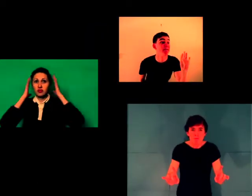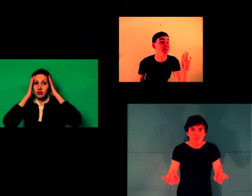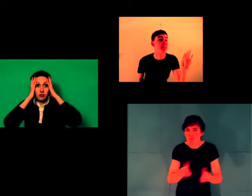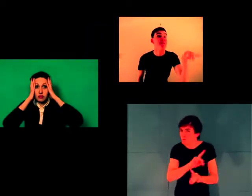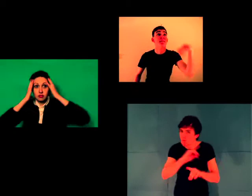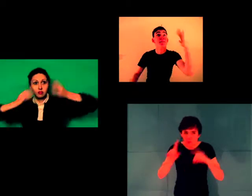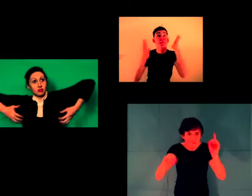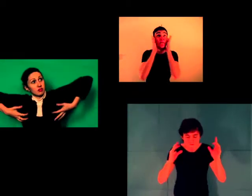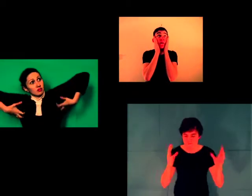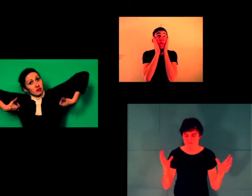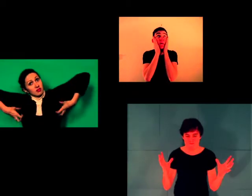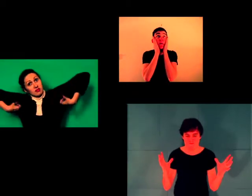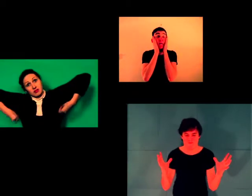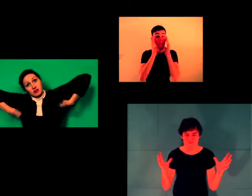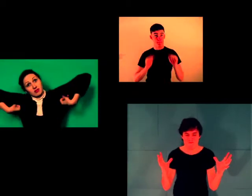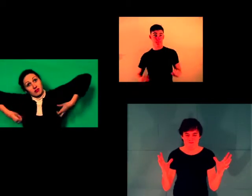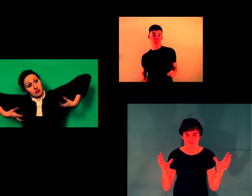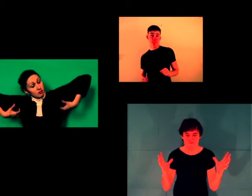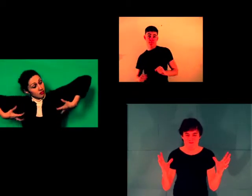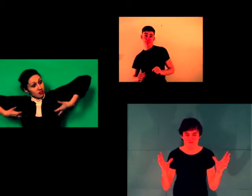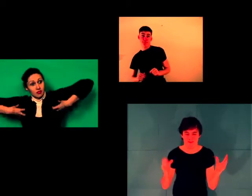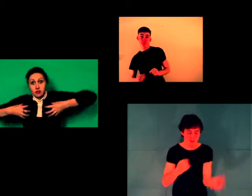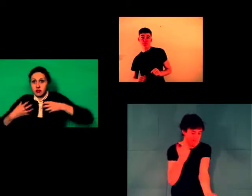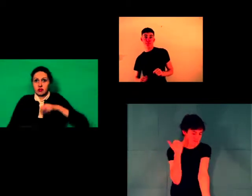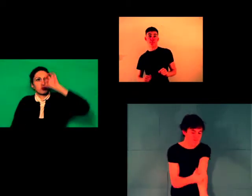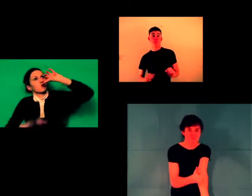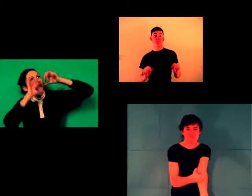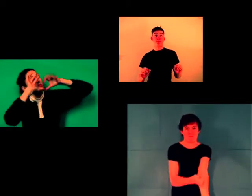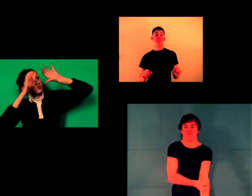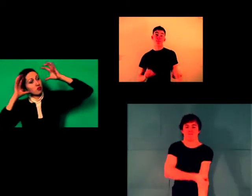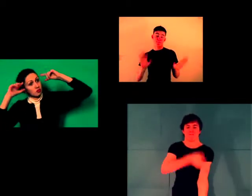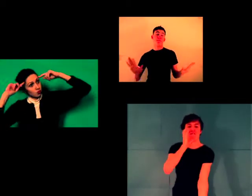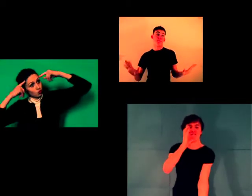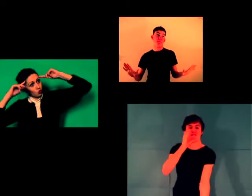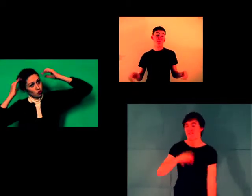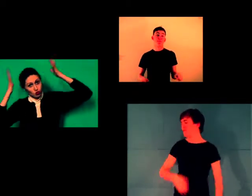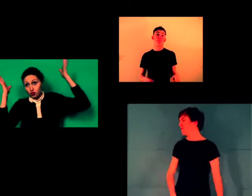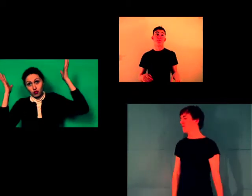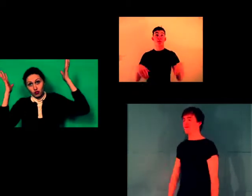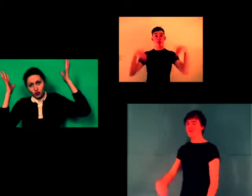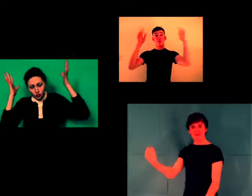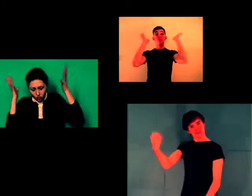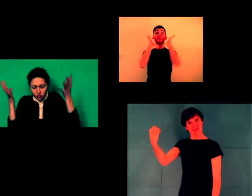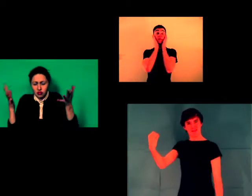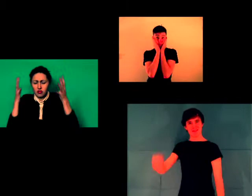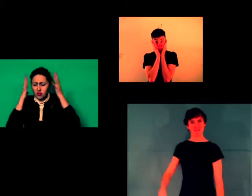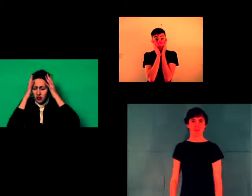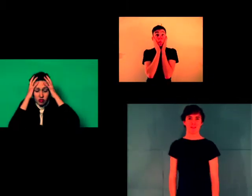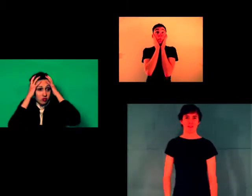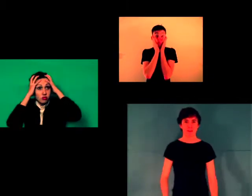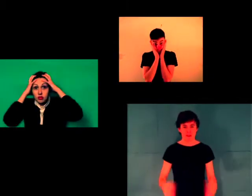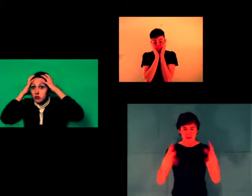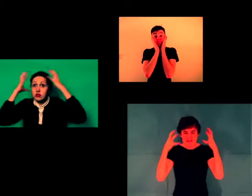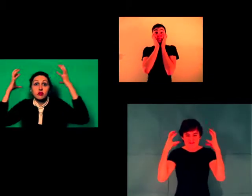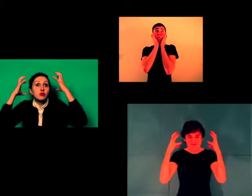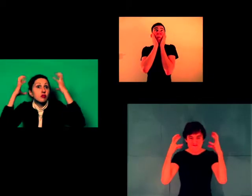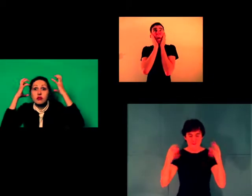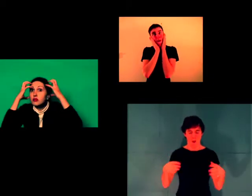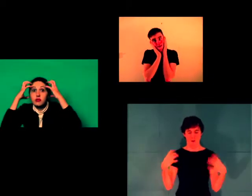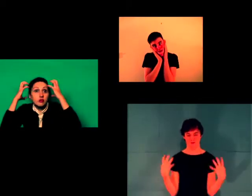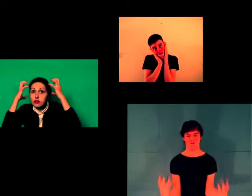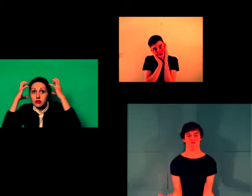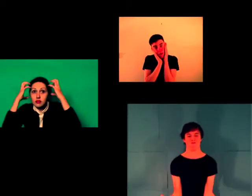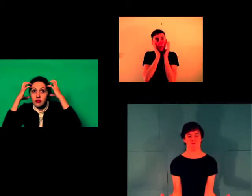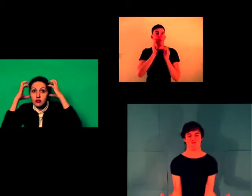Stress makes you stupid. Drugs and alcohol will also do it. Stress makes